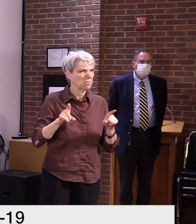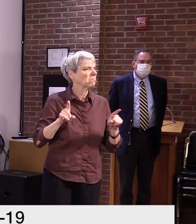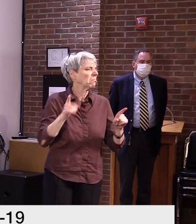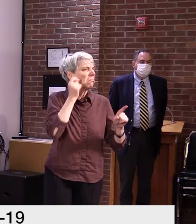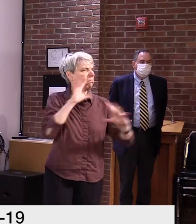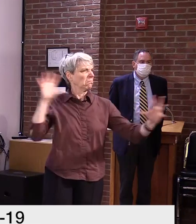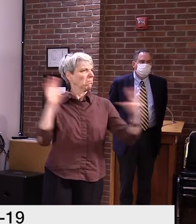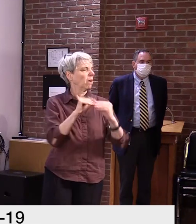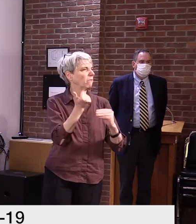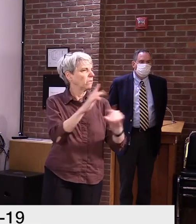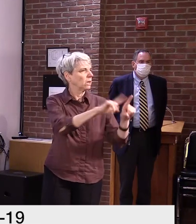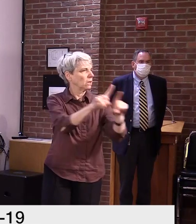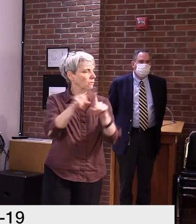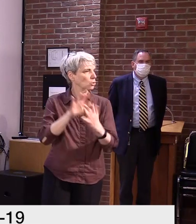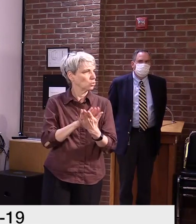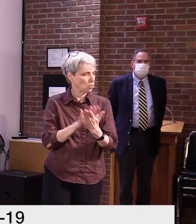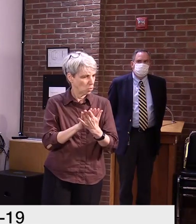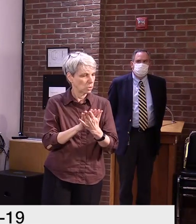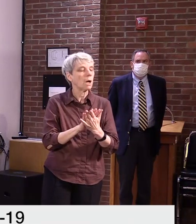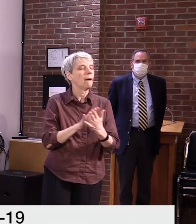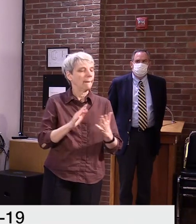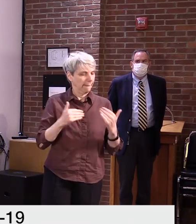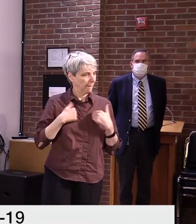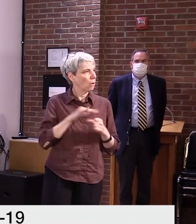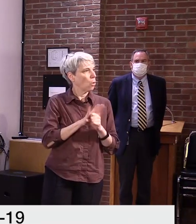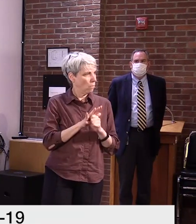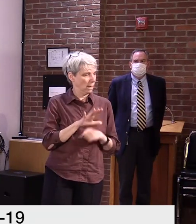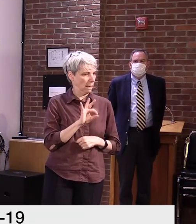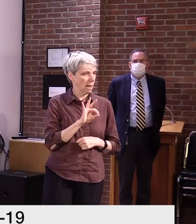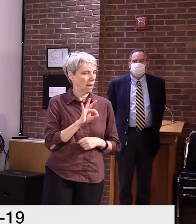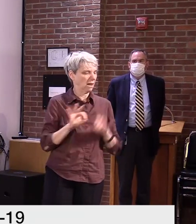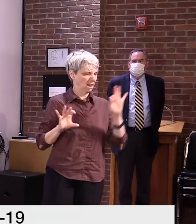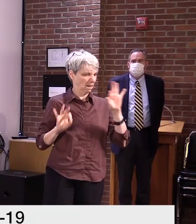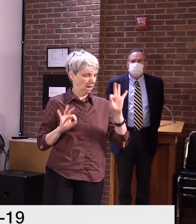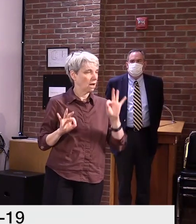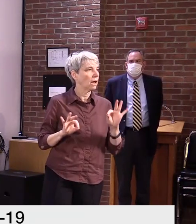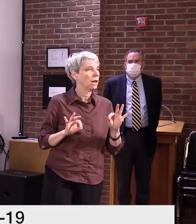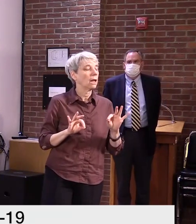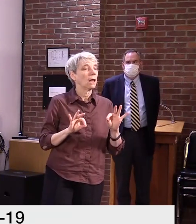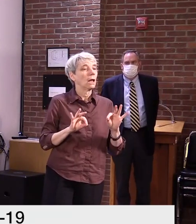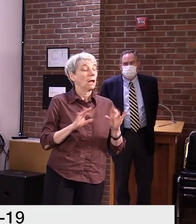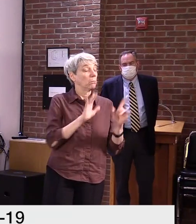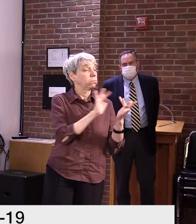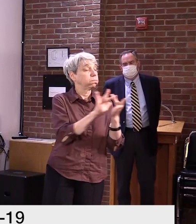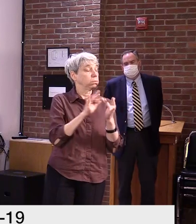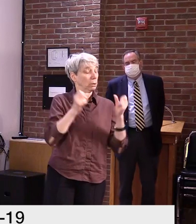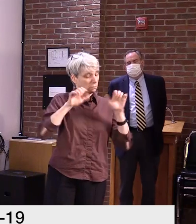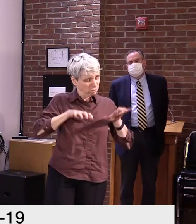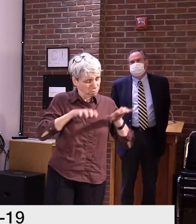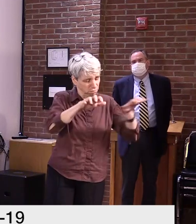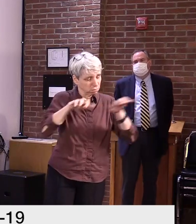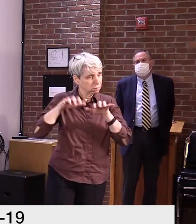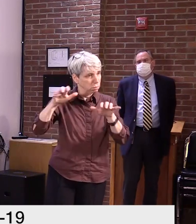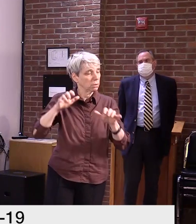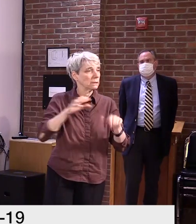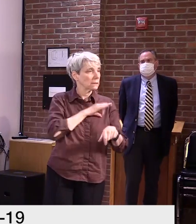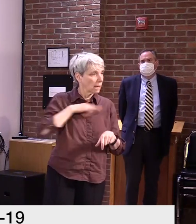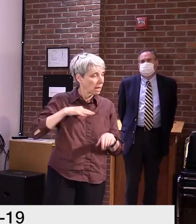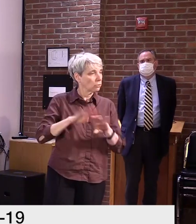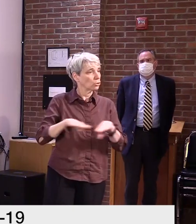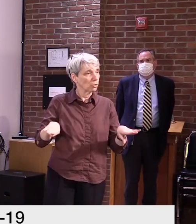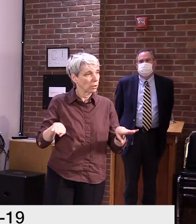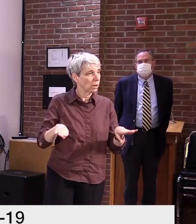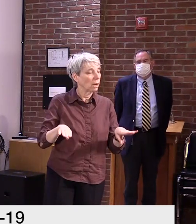schools had close contact with a total of 735 students and 128 staff. Only two